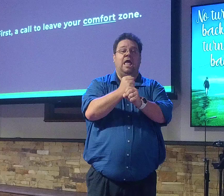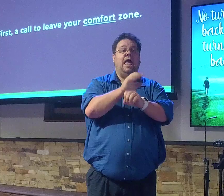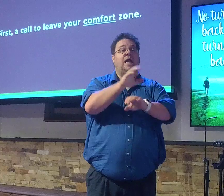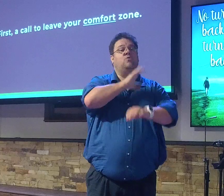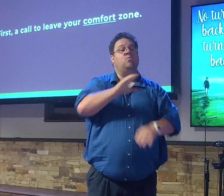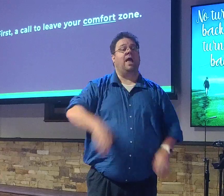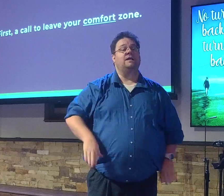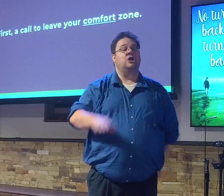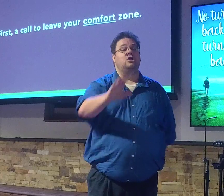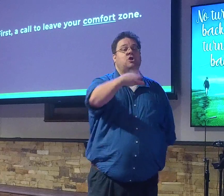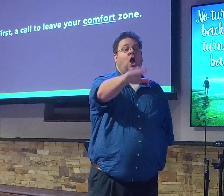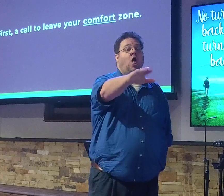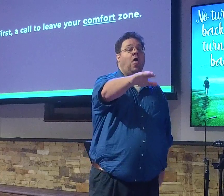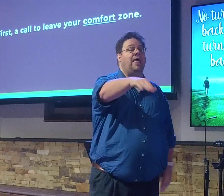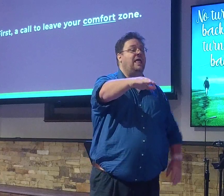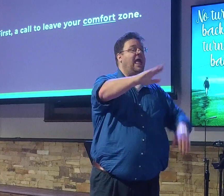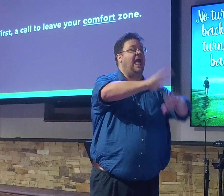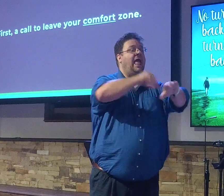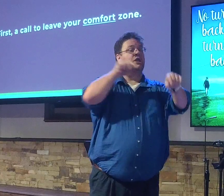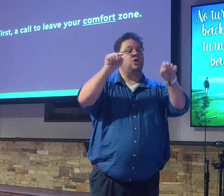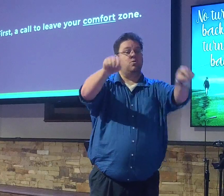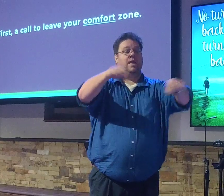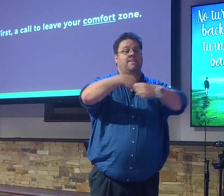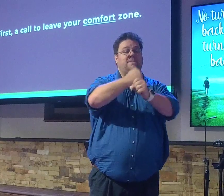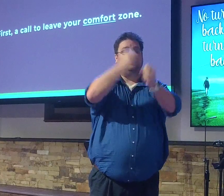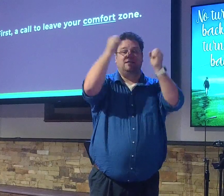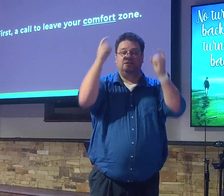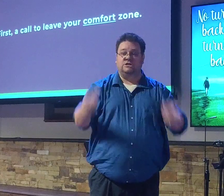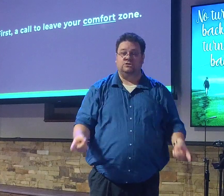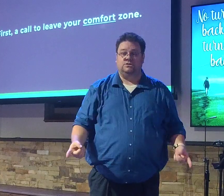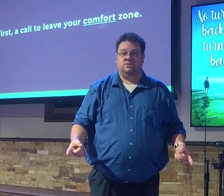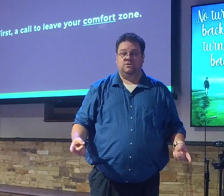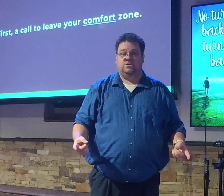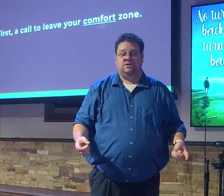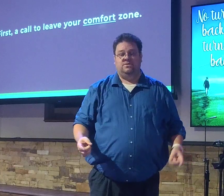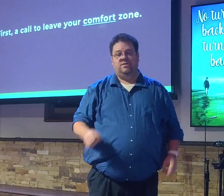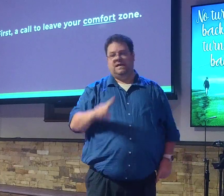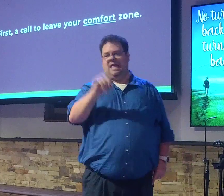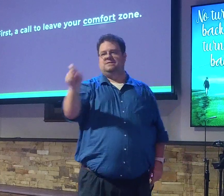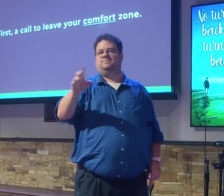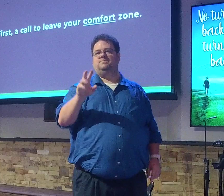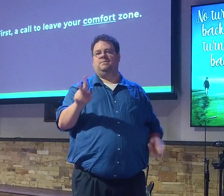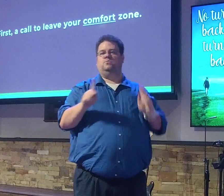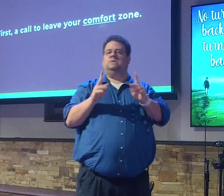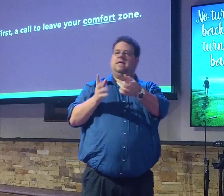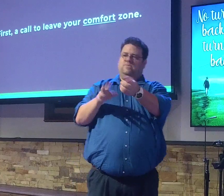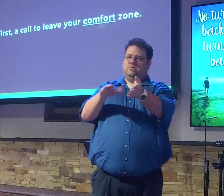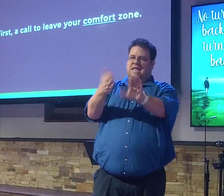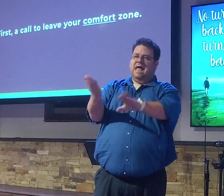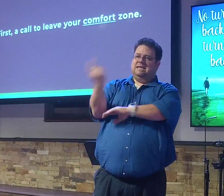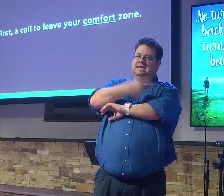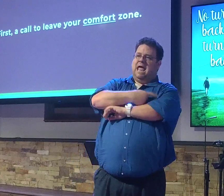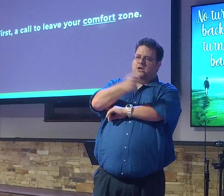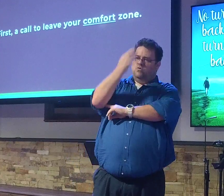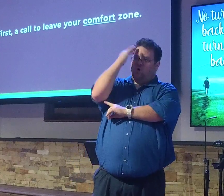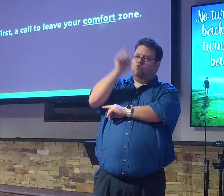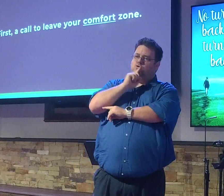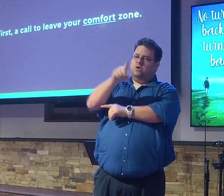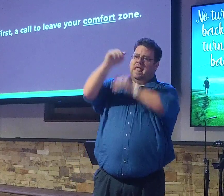you to make that decision. You know, sometimes you'll ask people. You're like, hey, if you died today, do you know for sure that you would go to heaven?